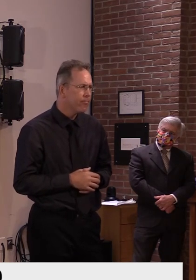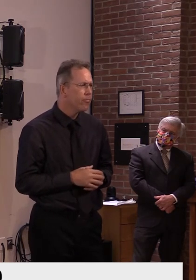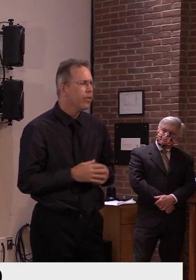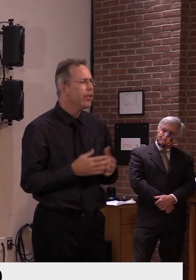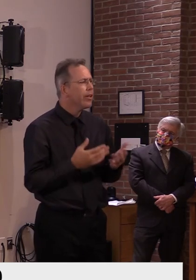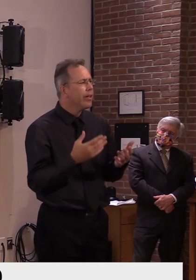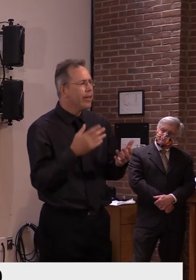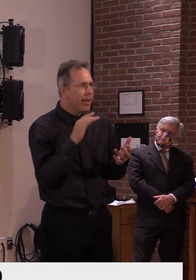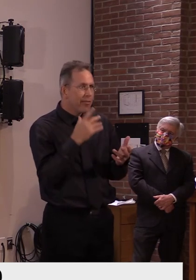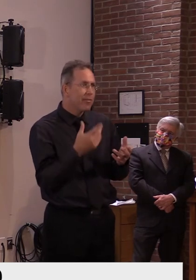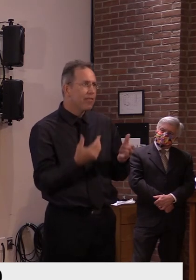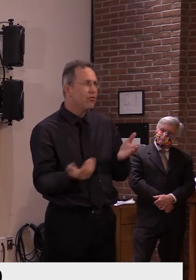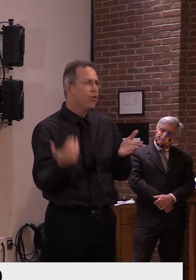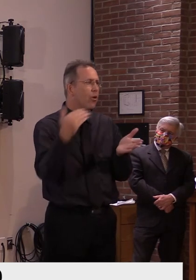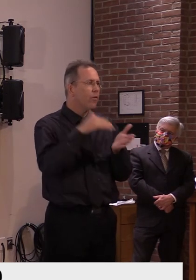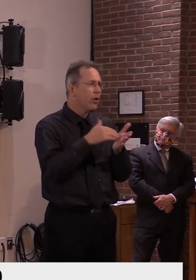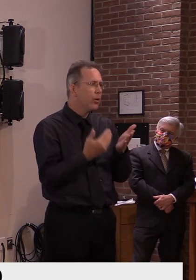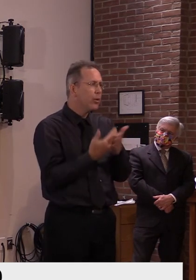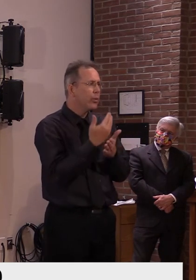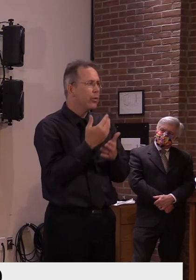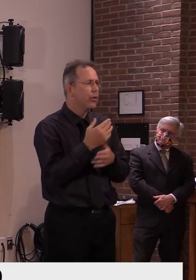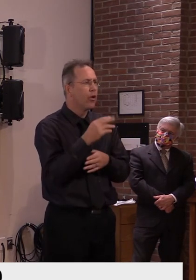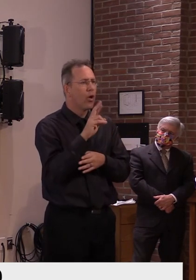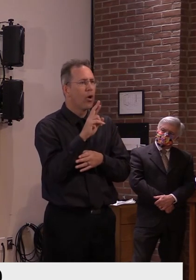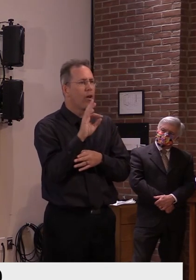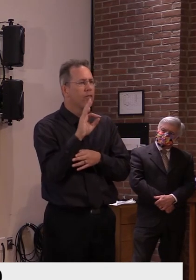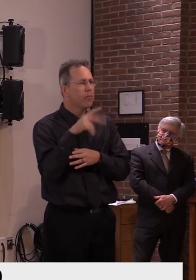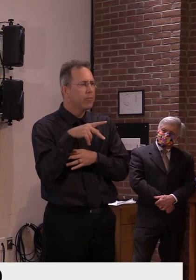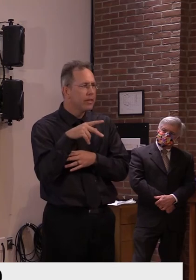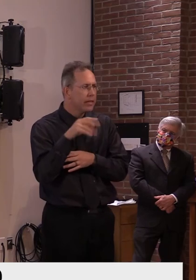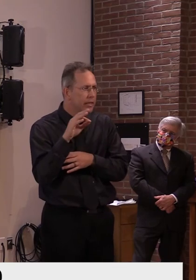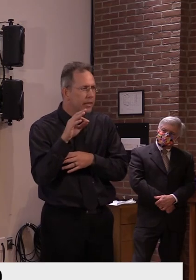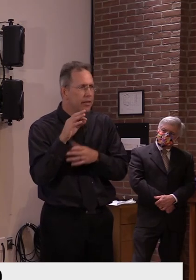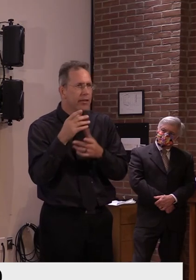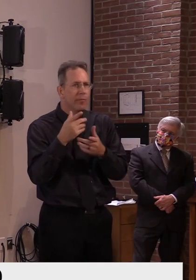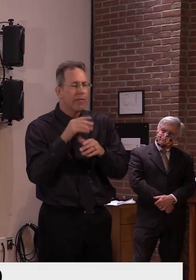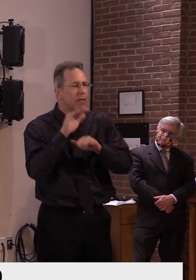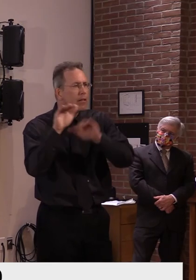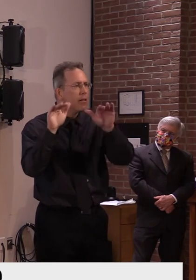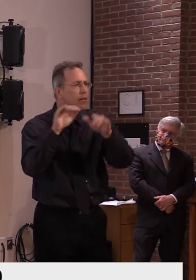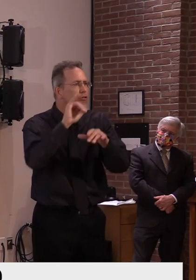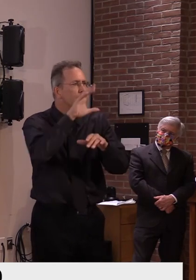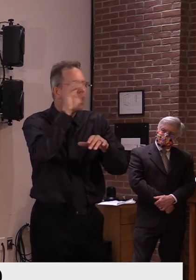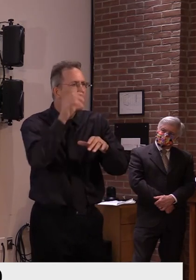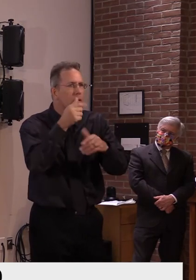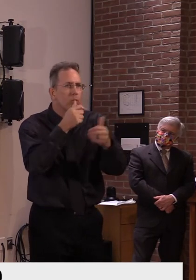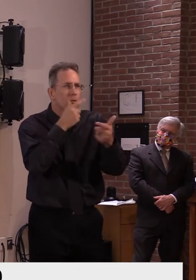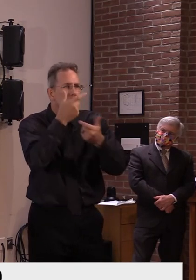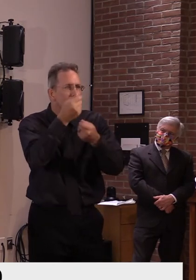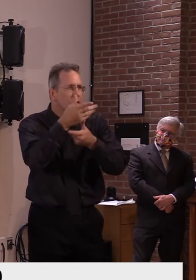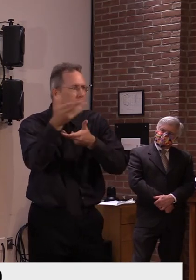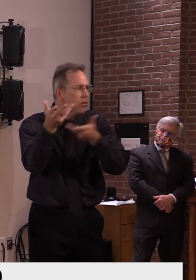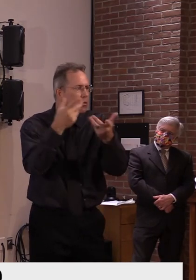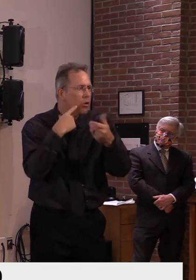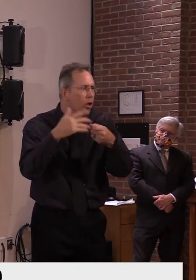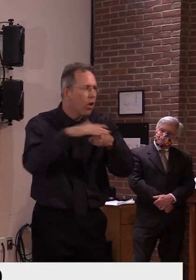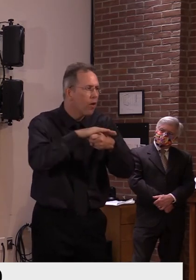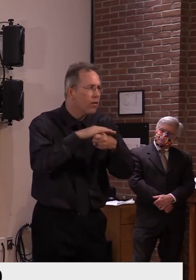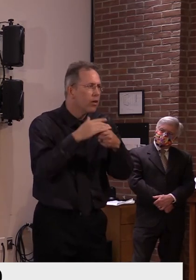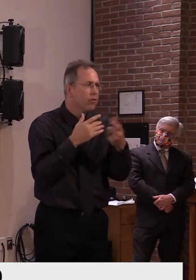RFP and then, um, put it into place. So it's, it would take, it would take some time to put that into place. And,